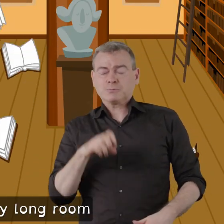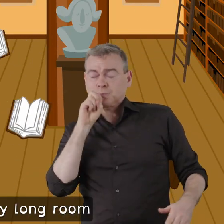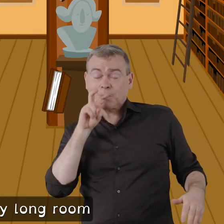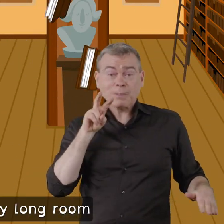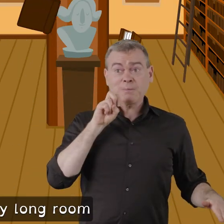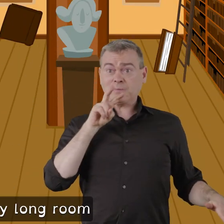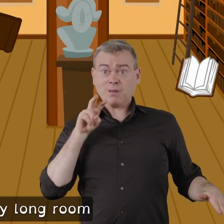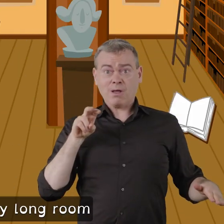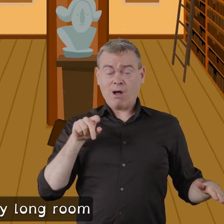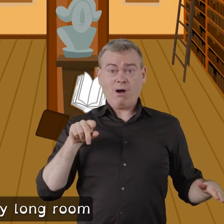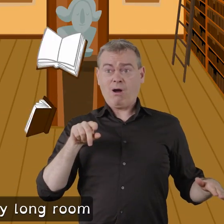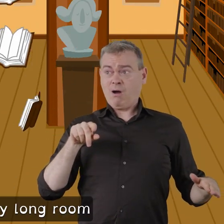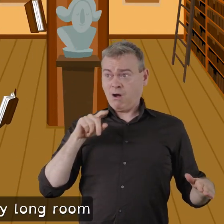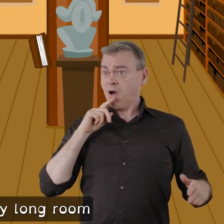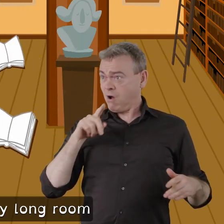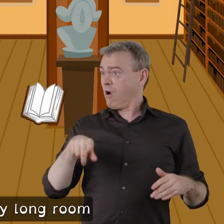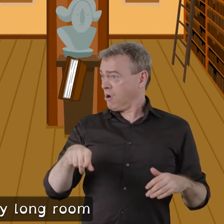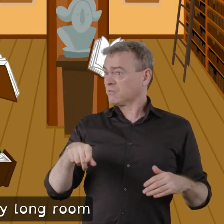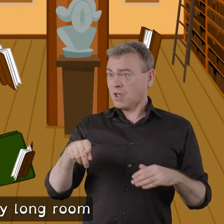very very long room